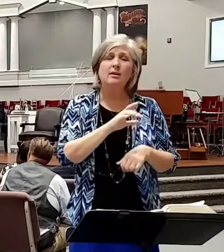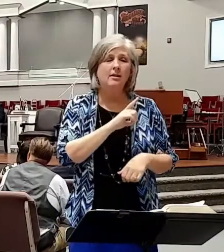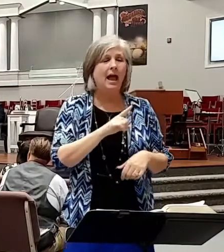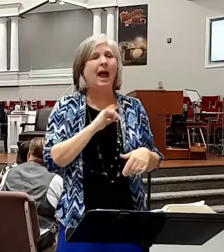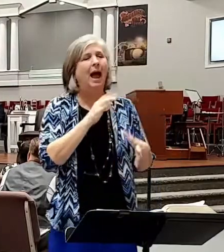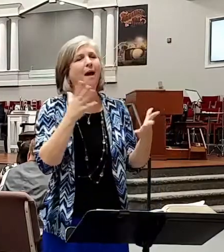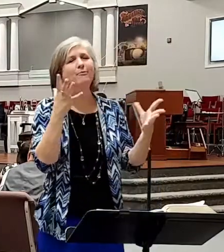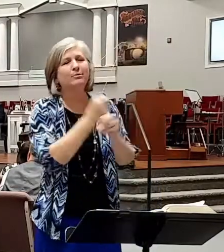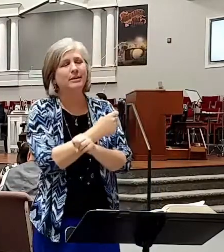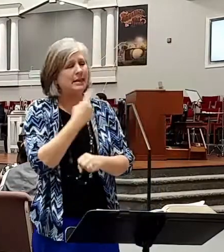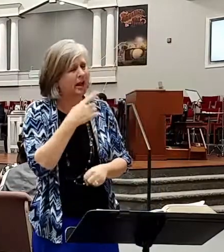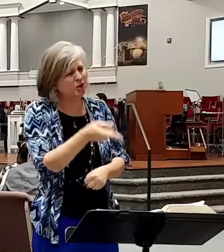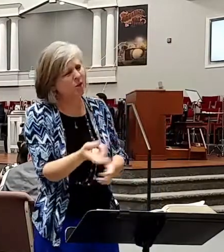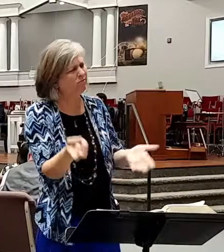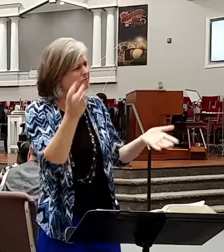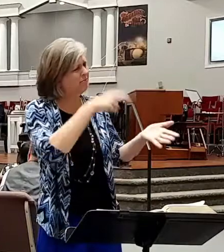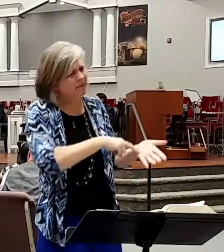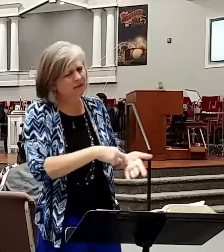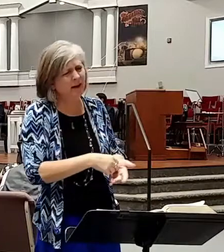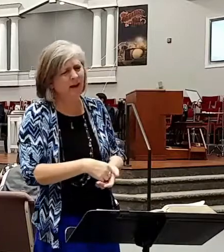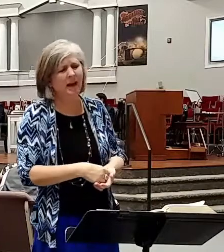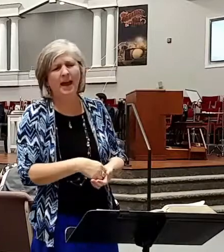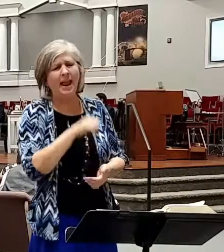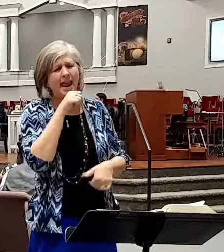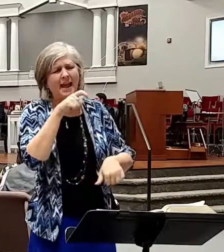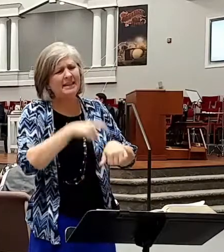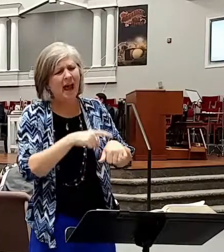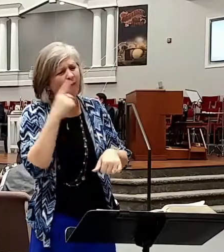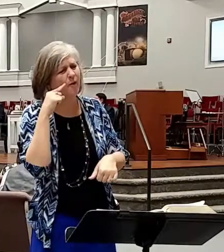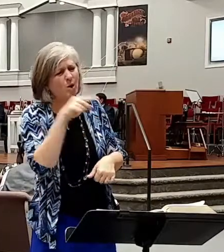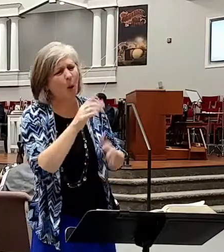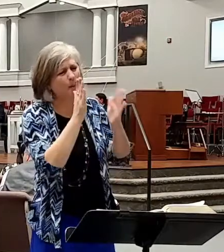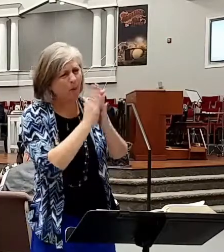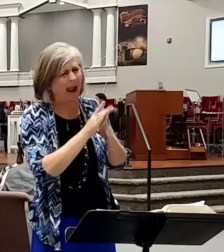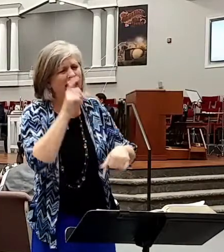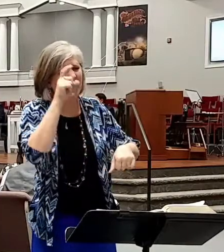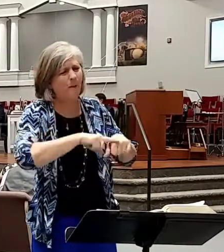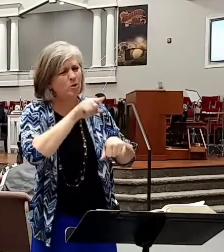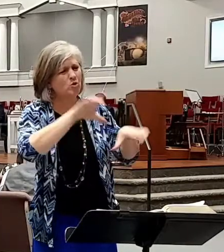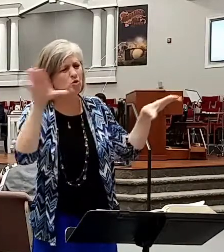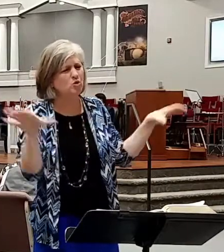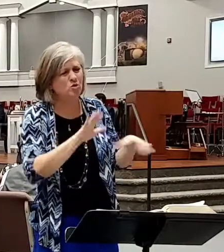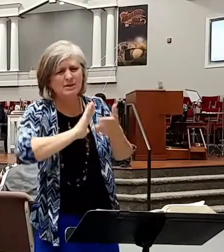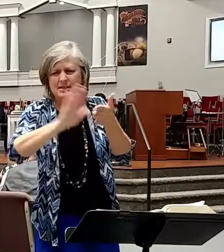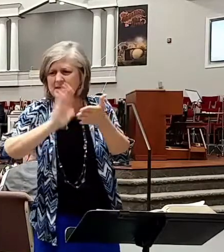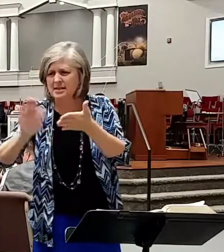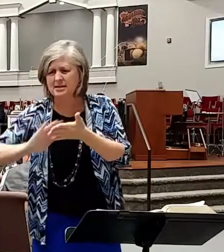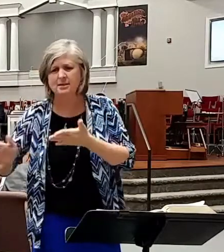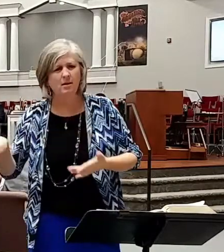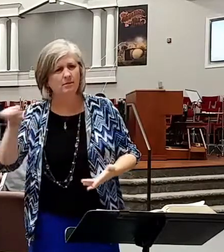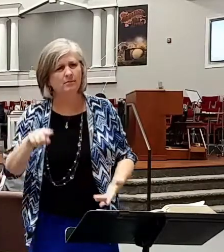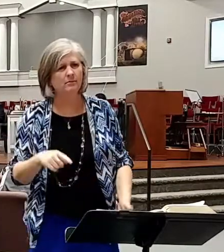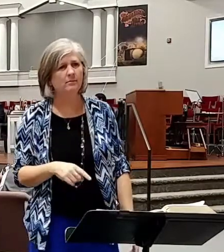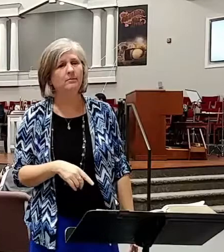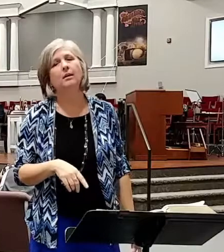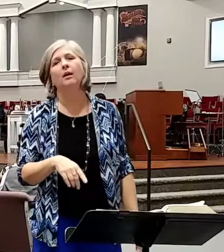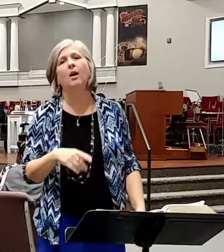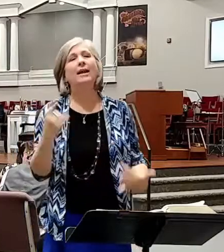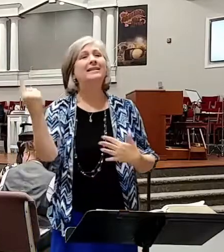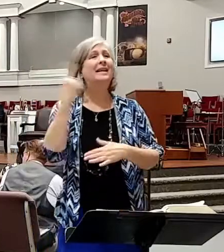but get up it ain't time to pray it's time to do something about it we're living in a day when everybody wants to pray about stuff